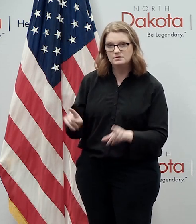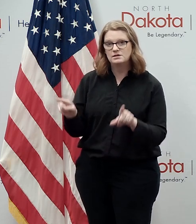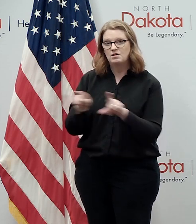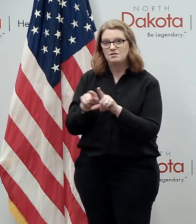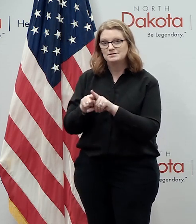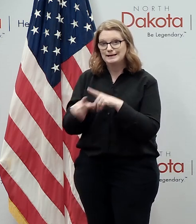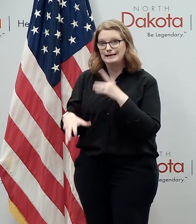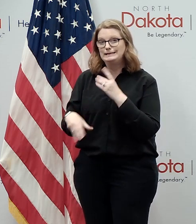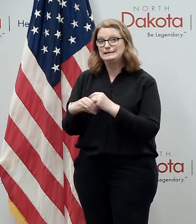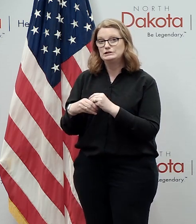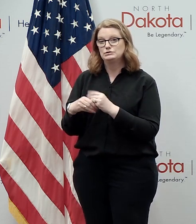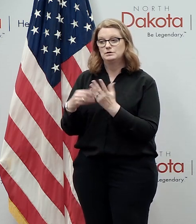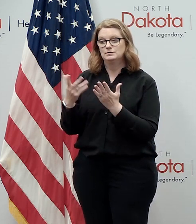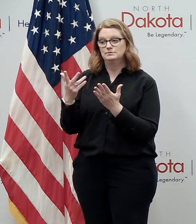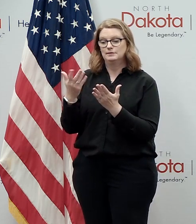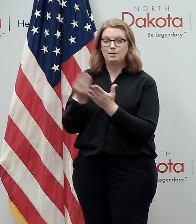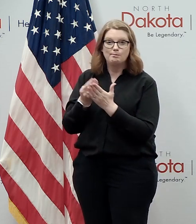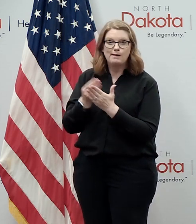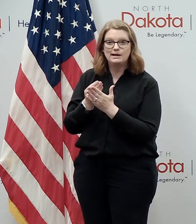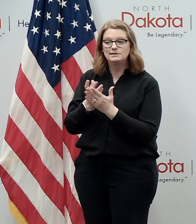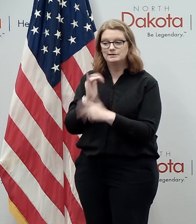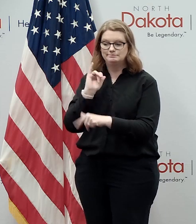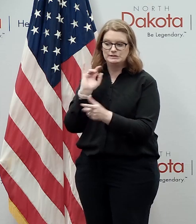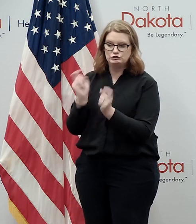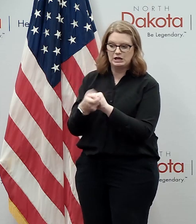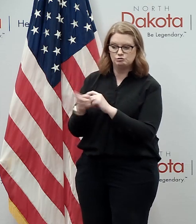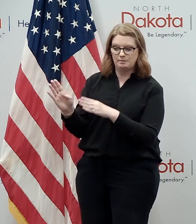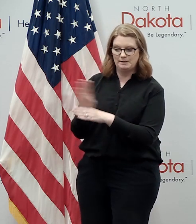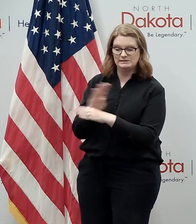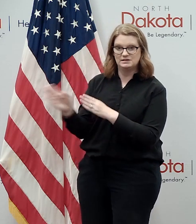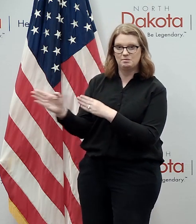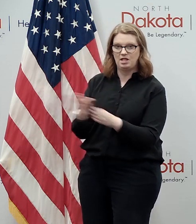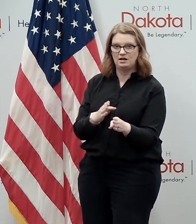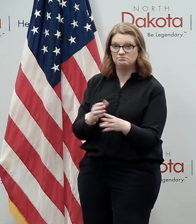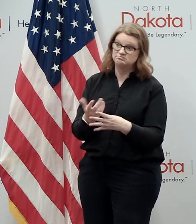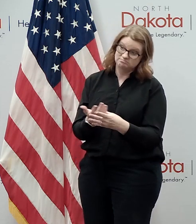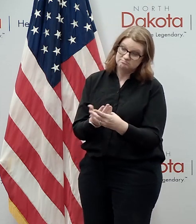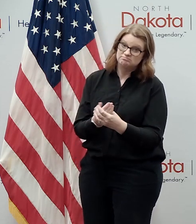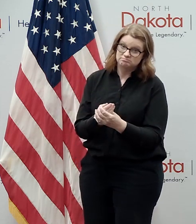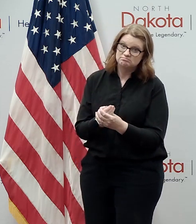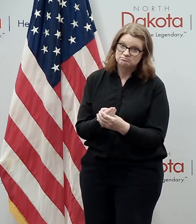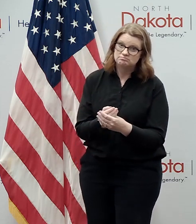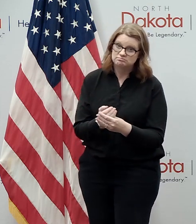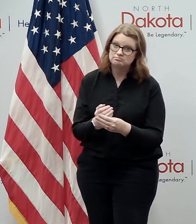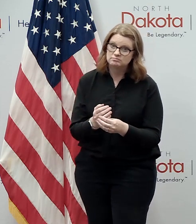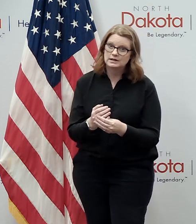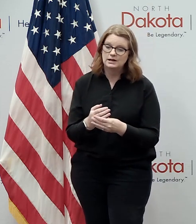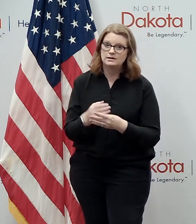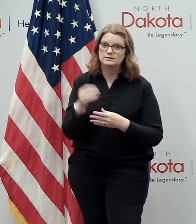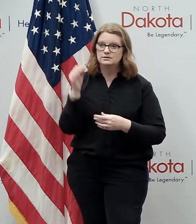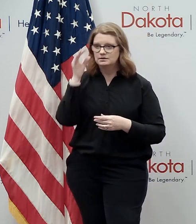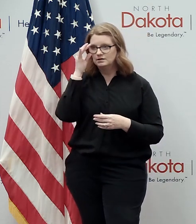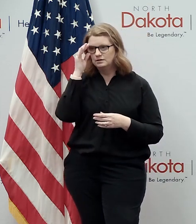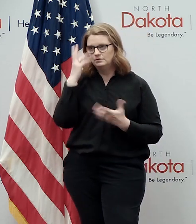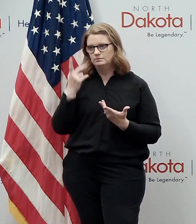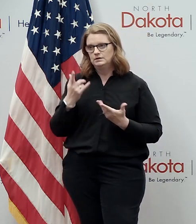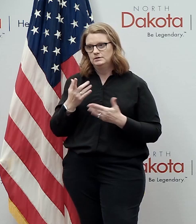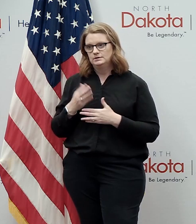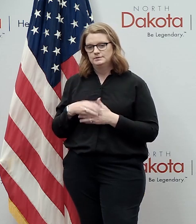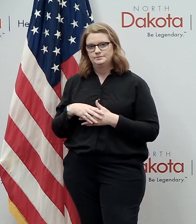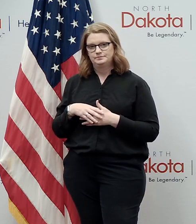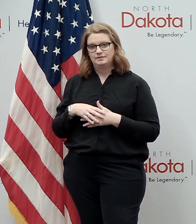additional capital to redo your business plan uh i think that's uh you know there's yeah i mean there's there's a path through for some but